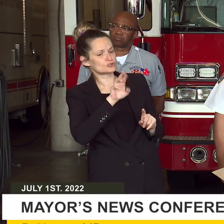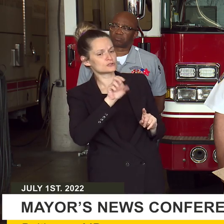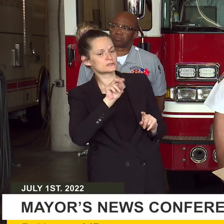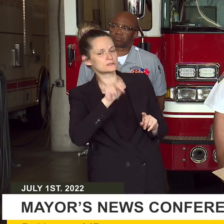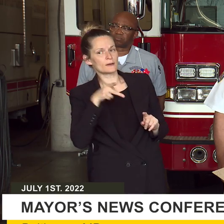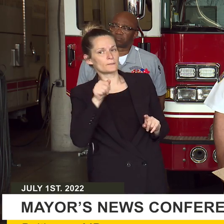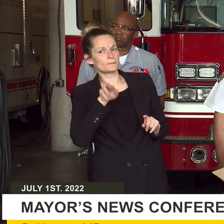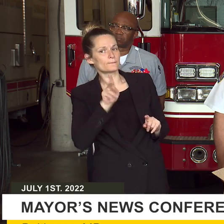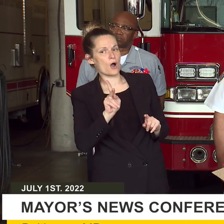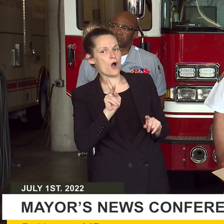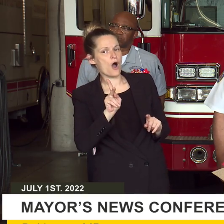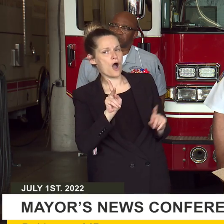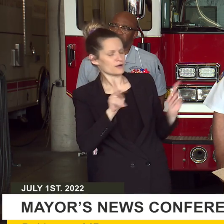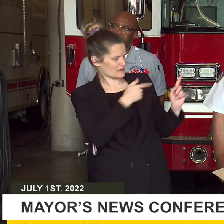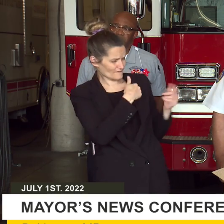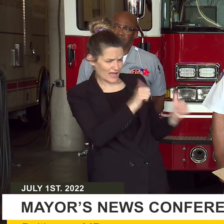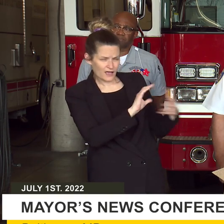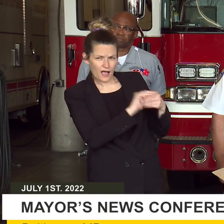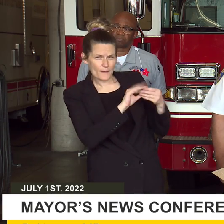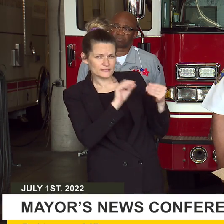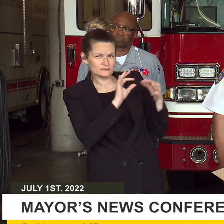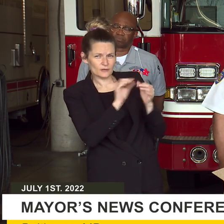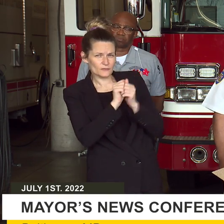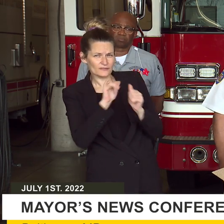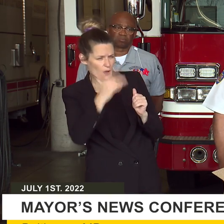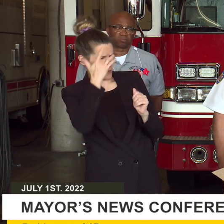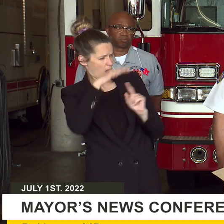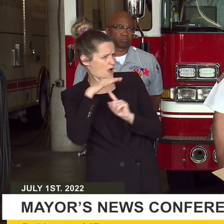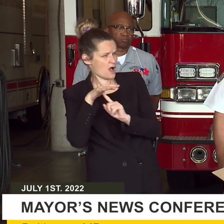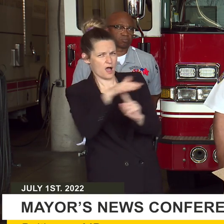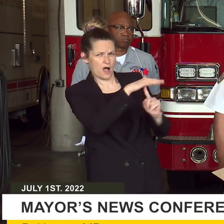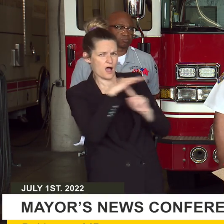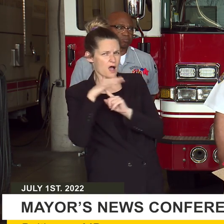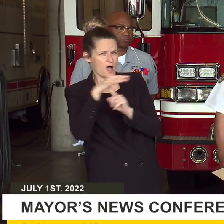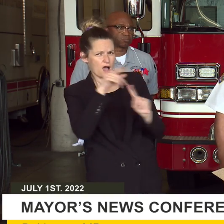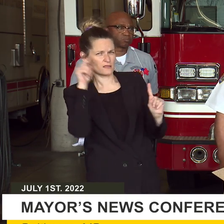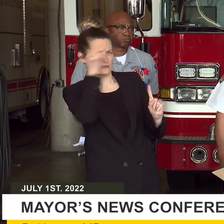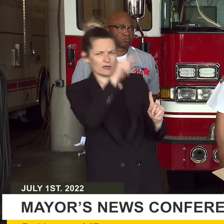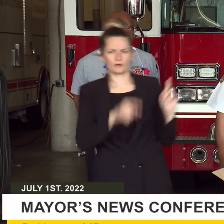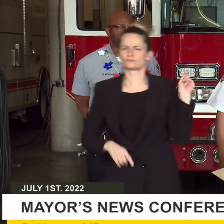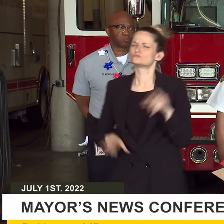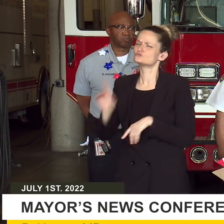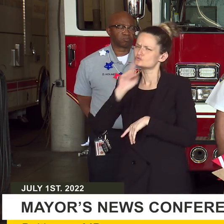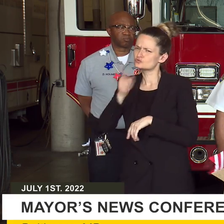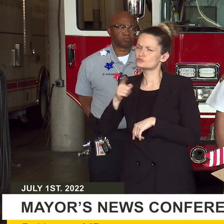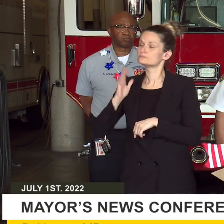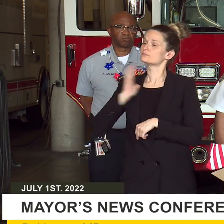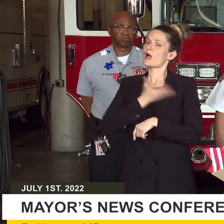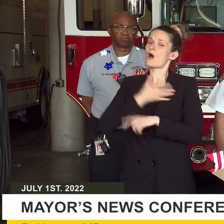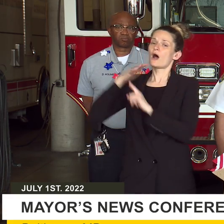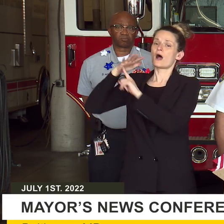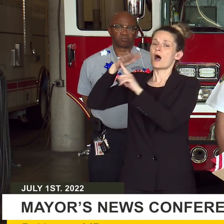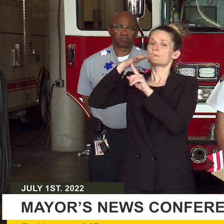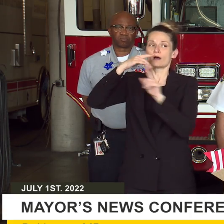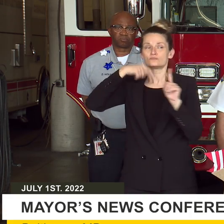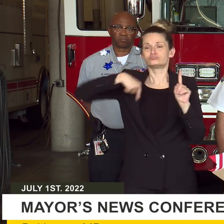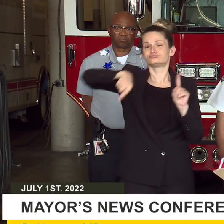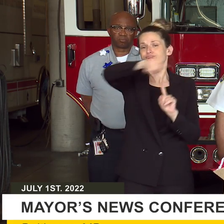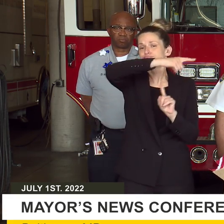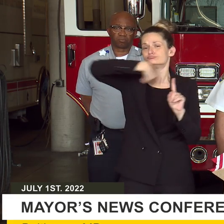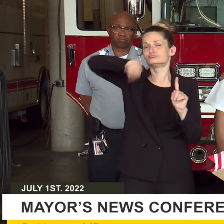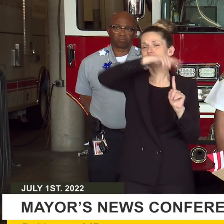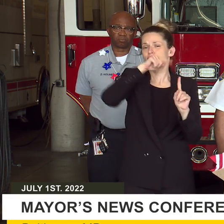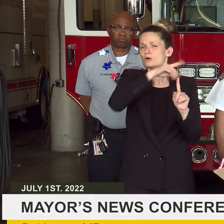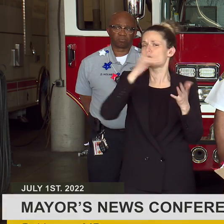comment on that and exactly the reasons we're doing that and if this will stop or what happened? Sure. Our helicopters fly over the city and check on all of our